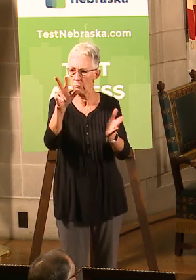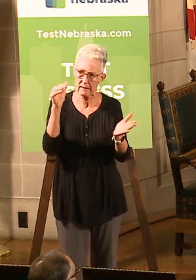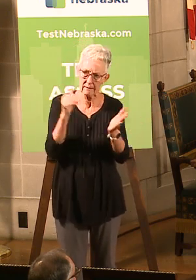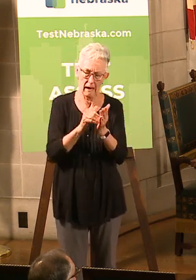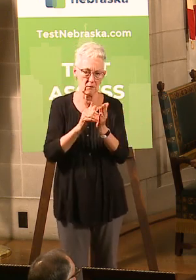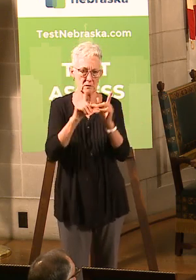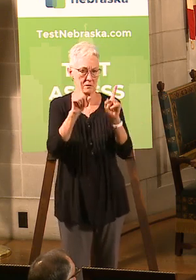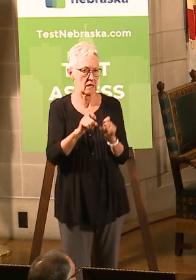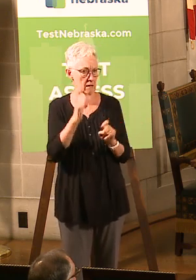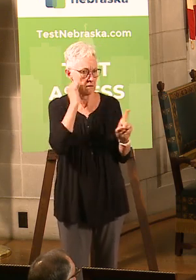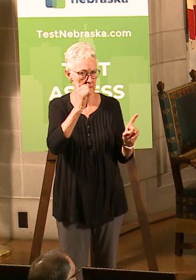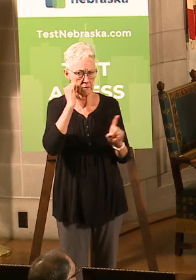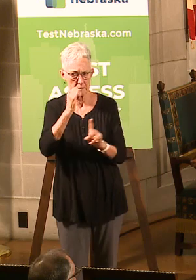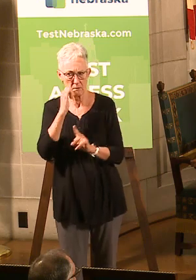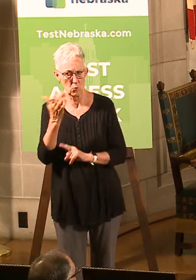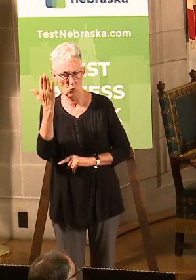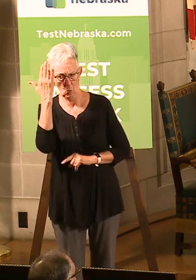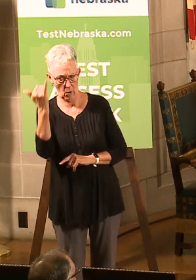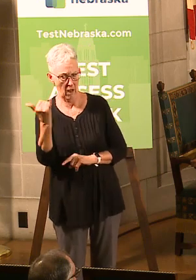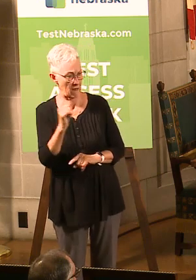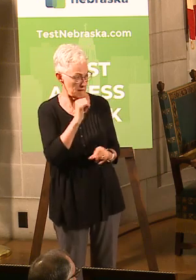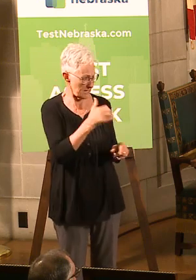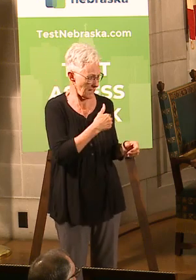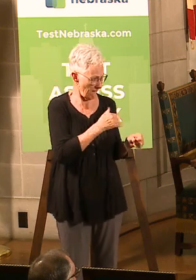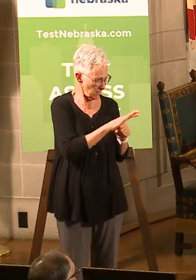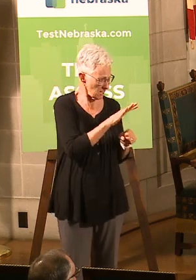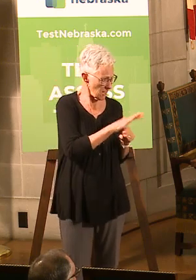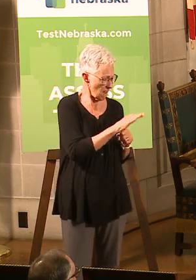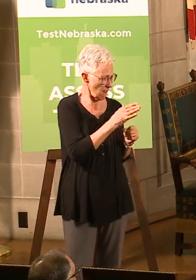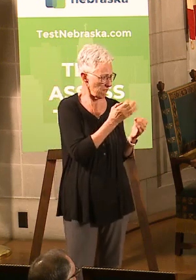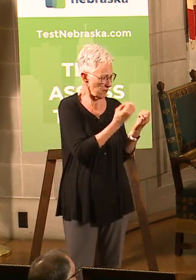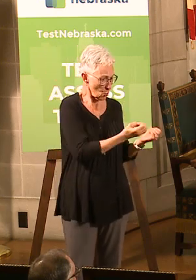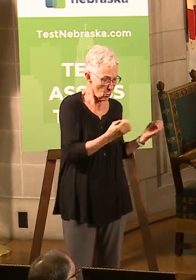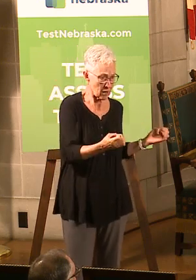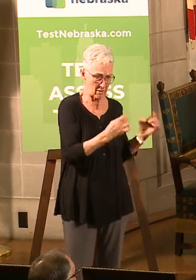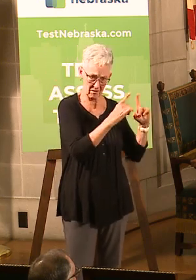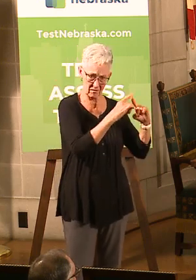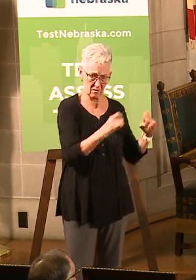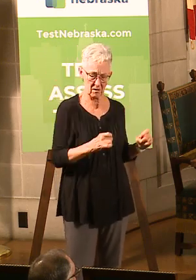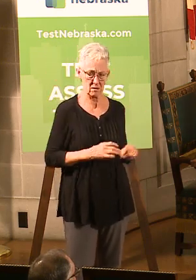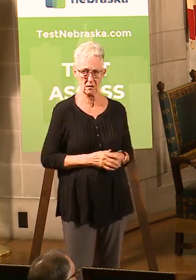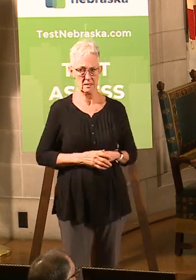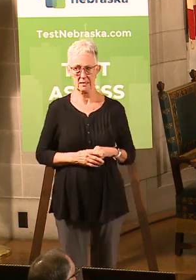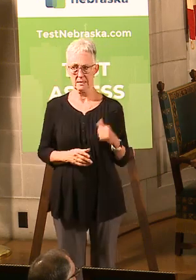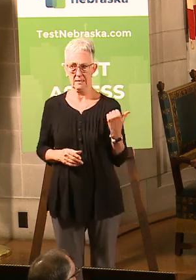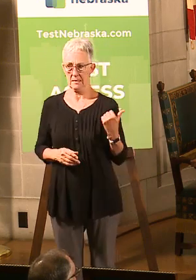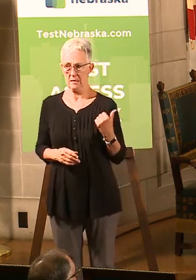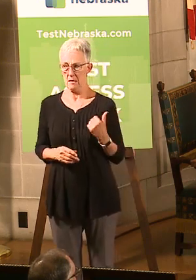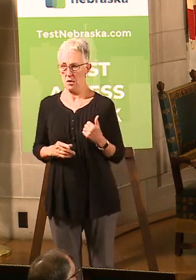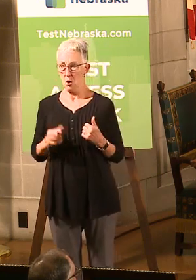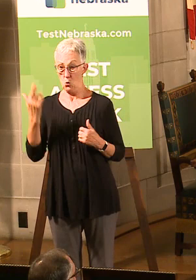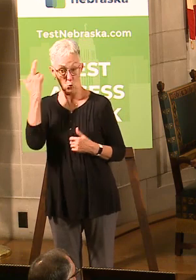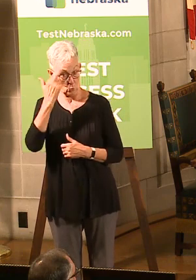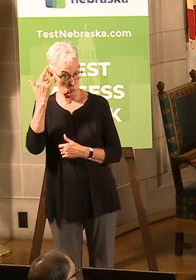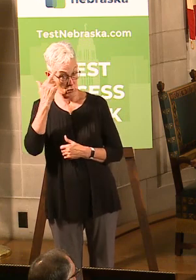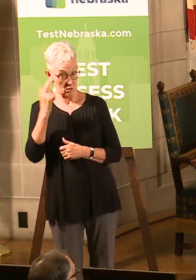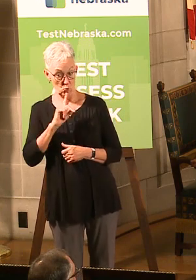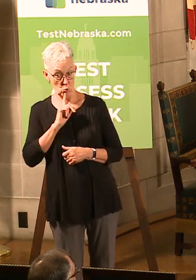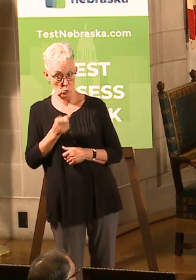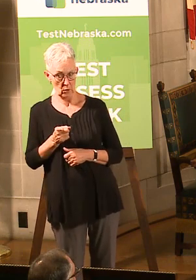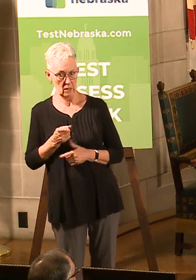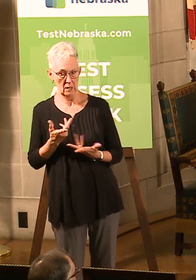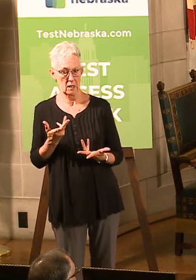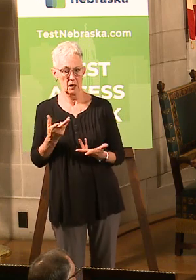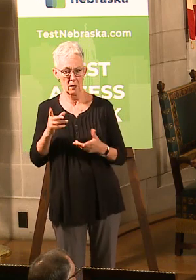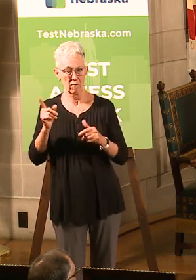of staffing at test sites or something else? Again, part of it was just, you know, ramping up the teams to be able to do it. But really, one of the limiting factors